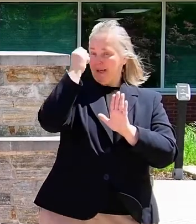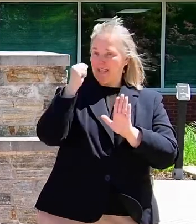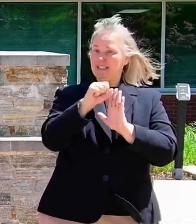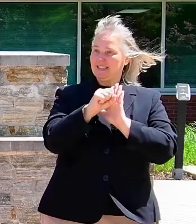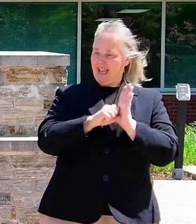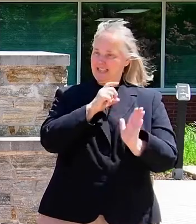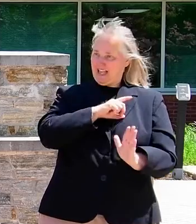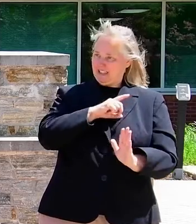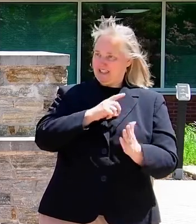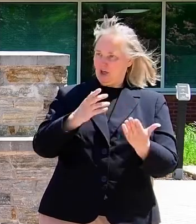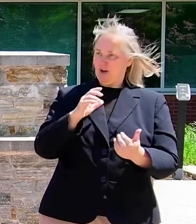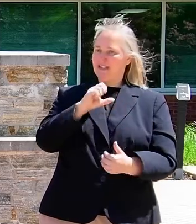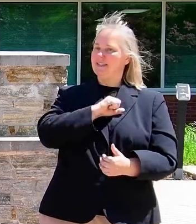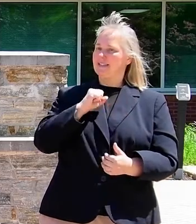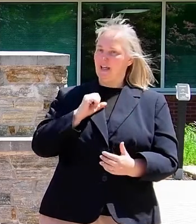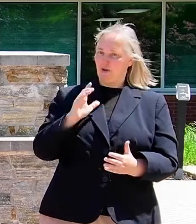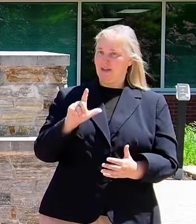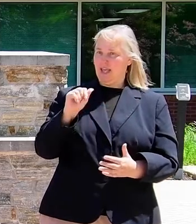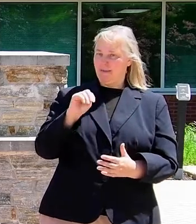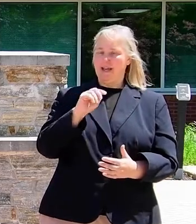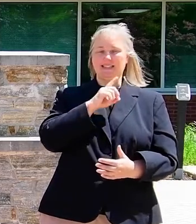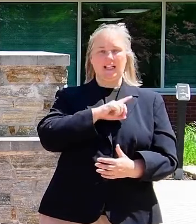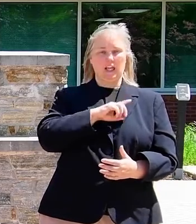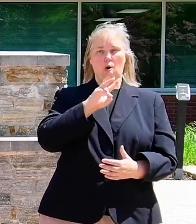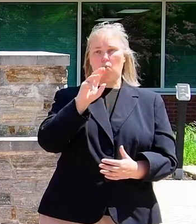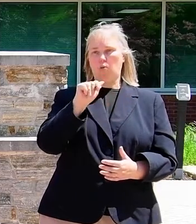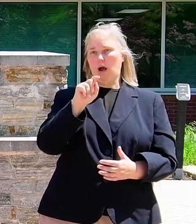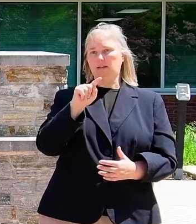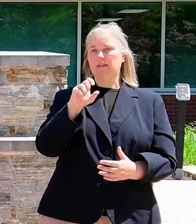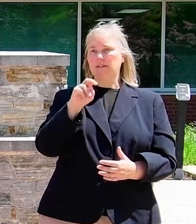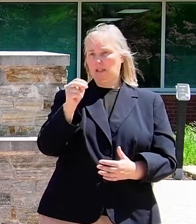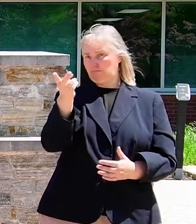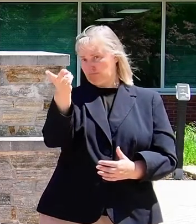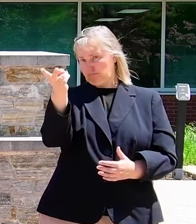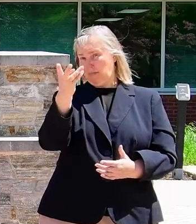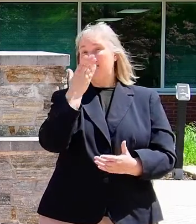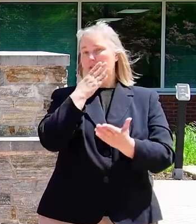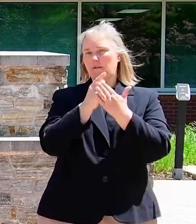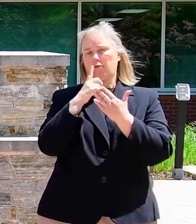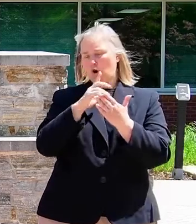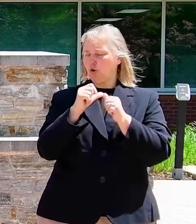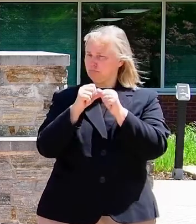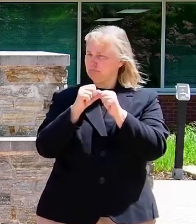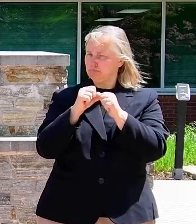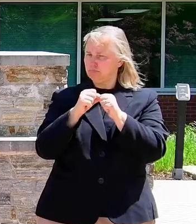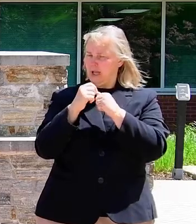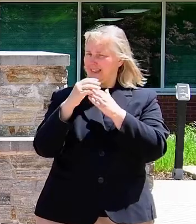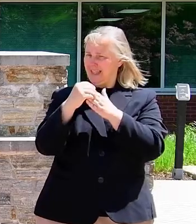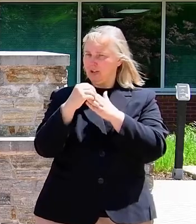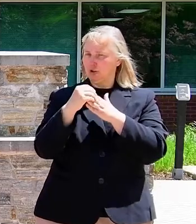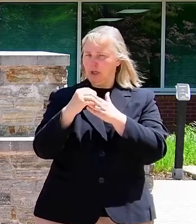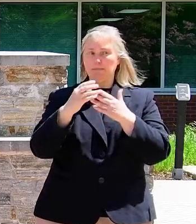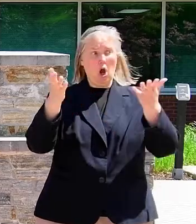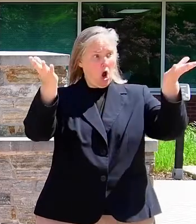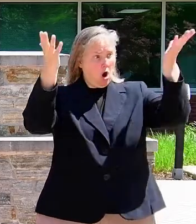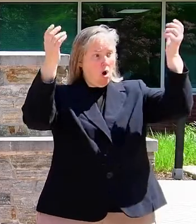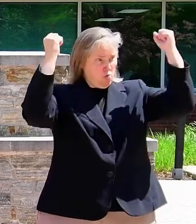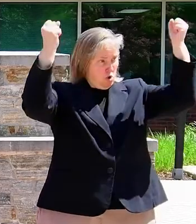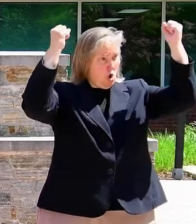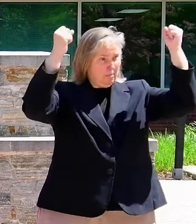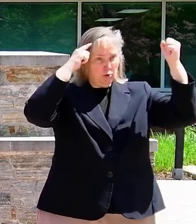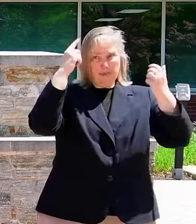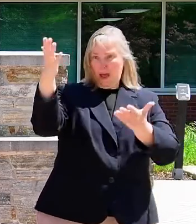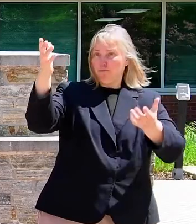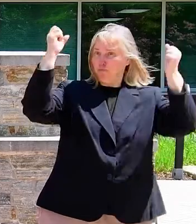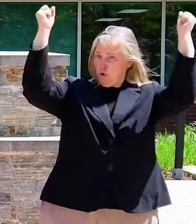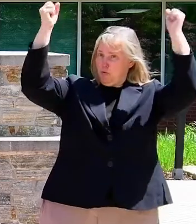here today. Senator Lamb, Delegate Watson, thank you for your tireless leadership in the state legislature. A whoop. Come on.